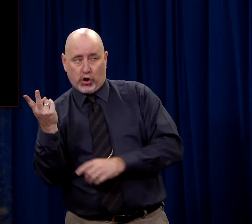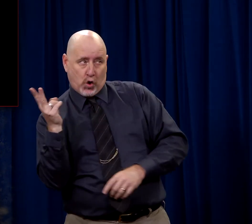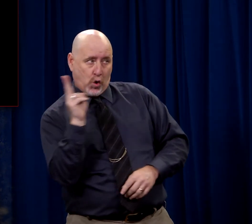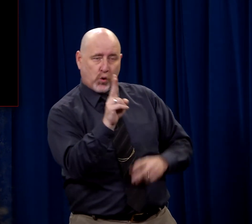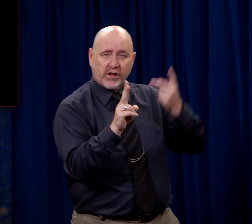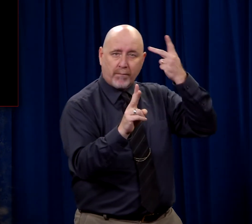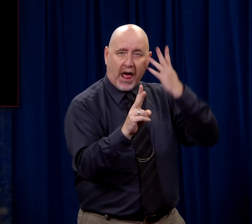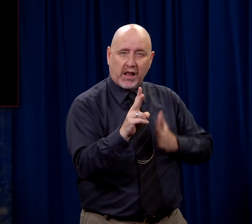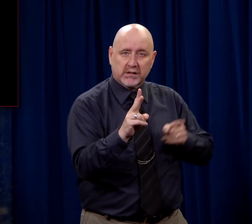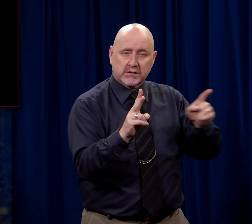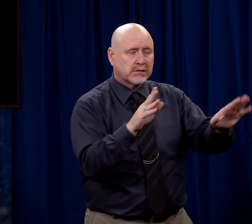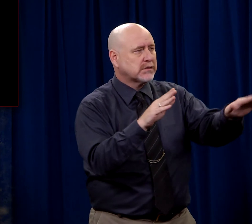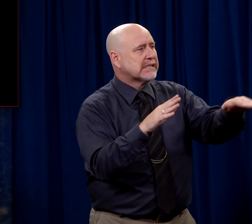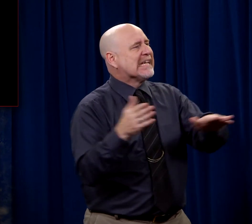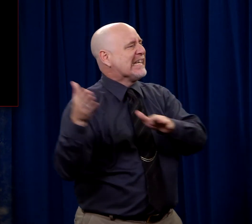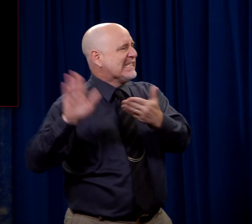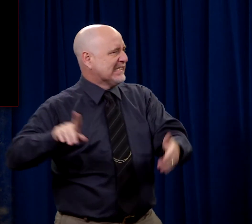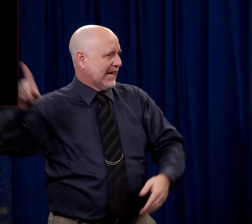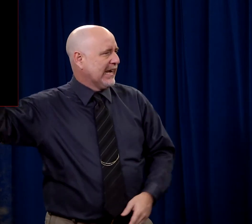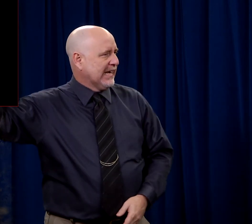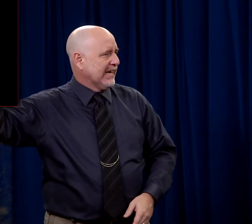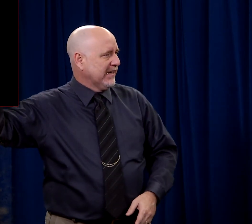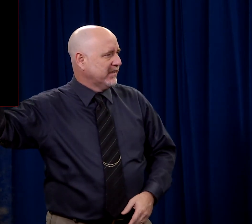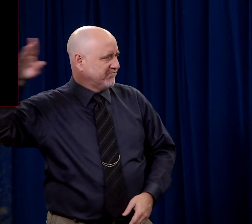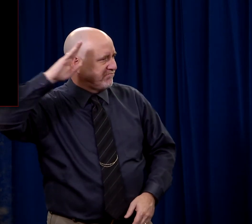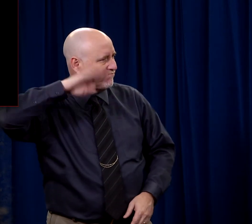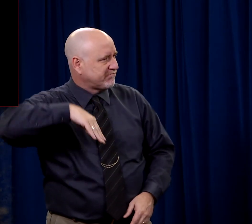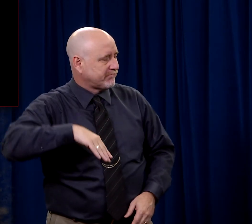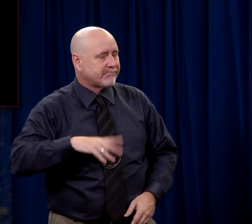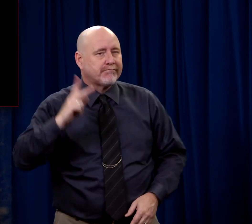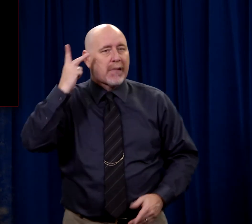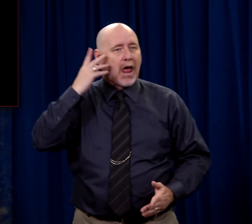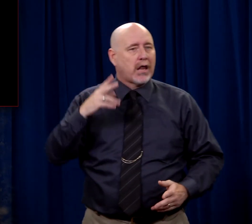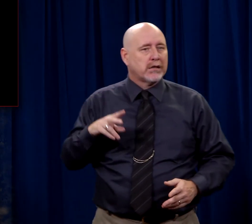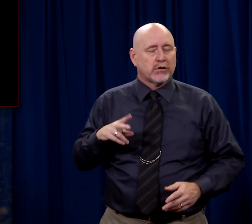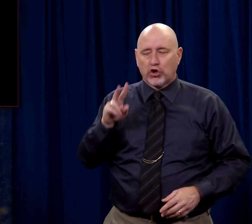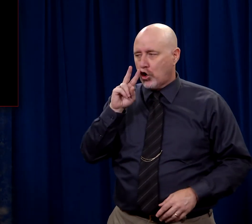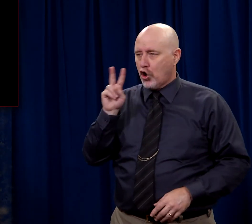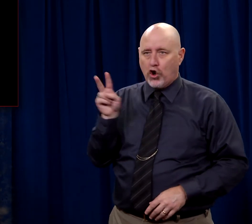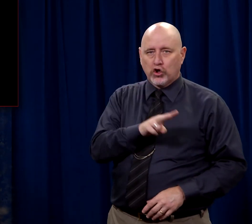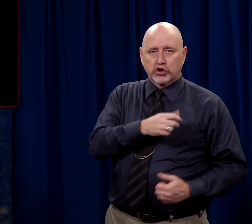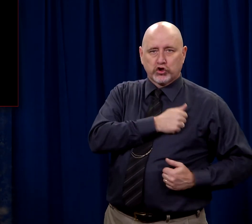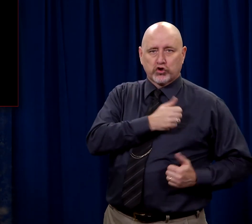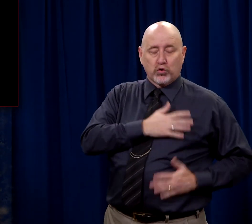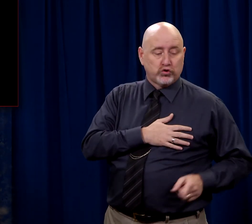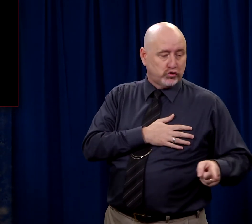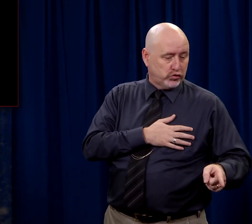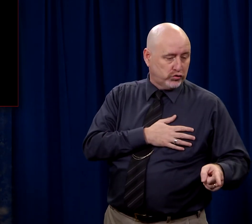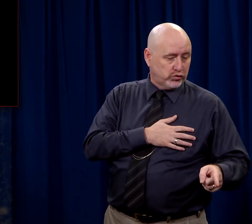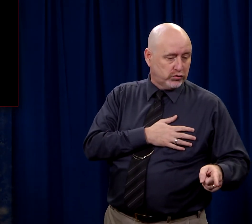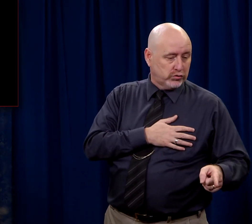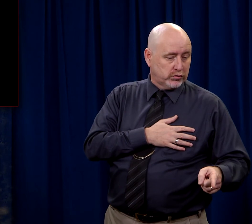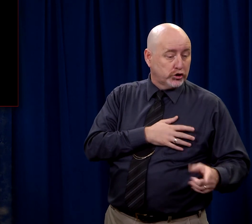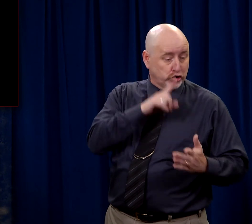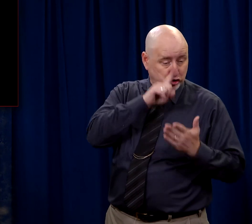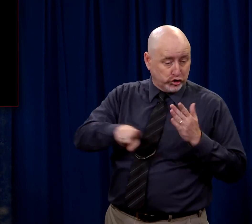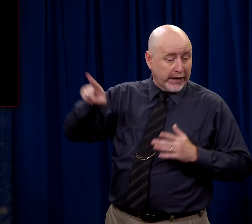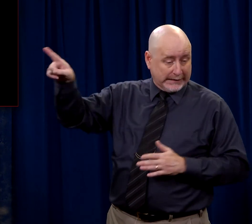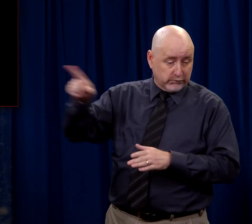go to Pilate and they say, He's dead, you know. Pilate turns to his soldier there and he says, Did you